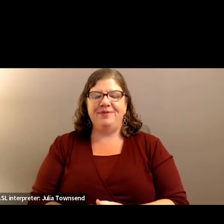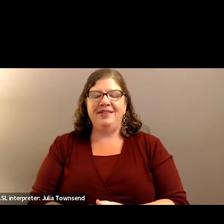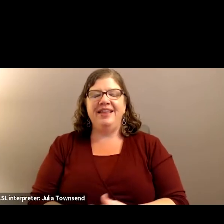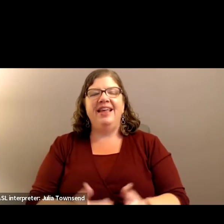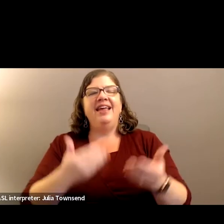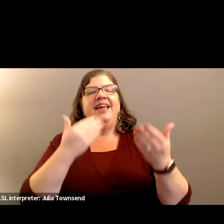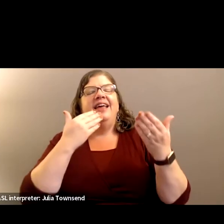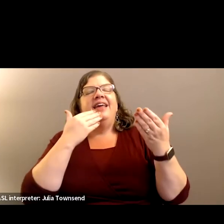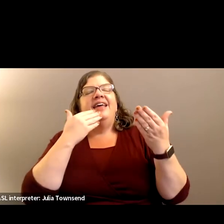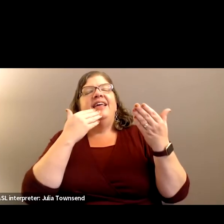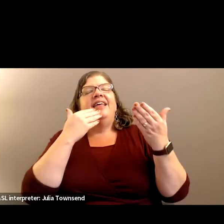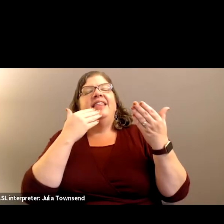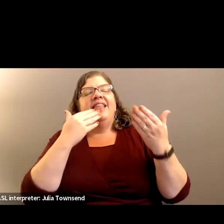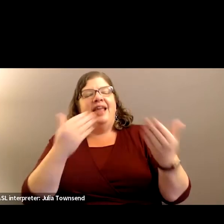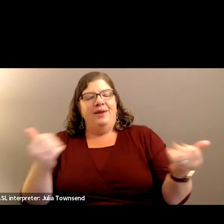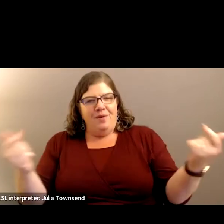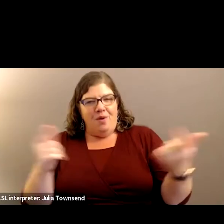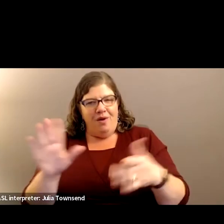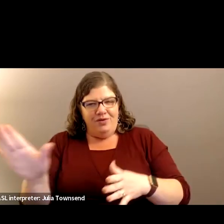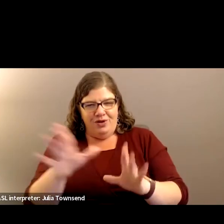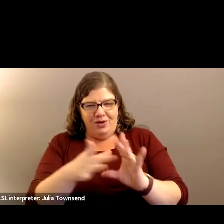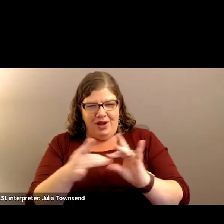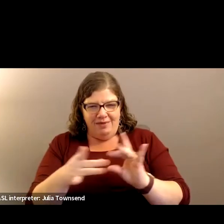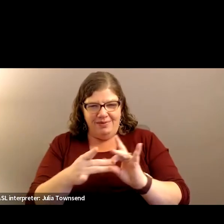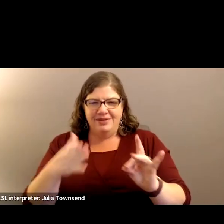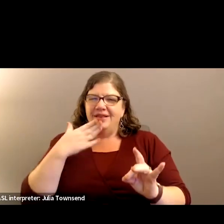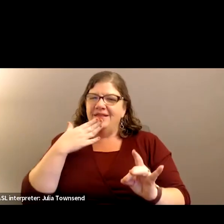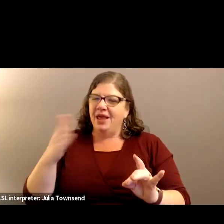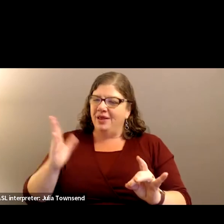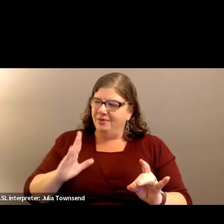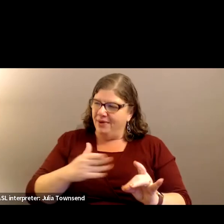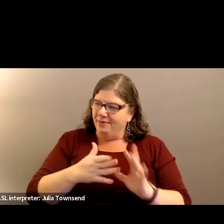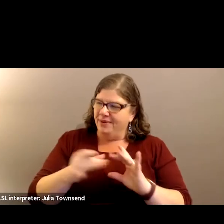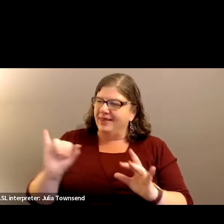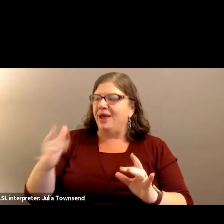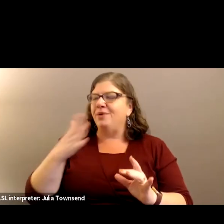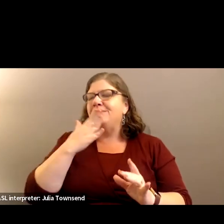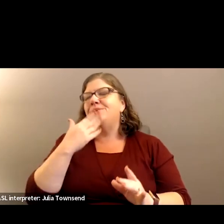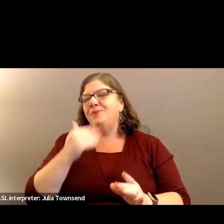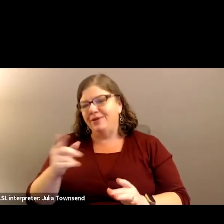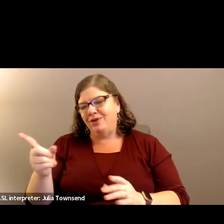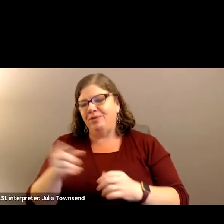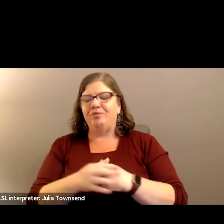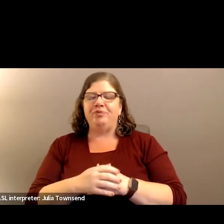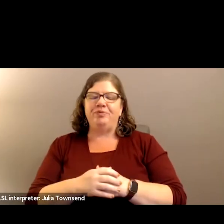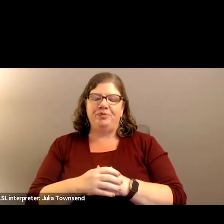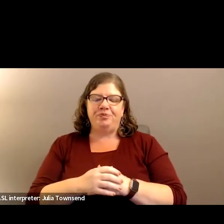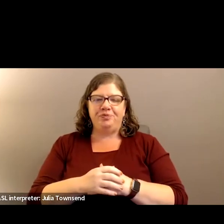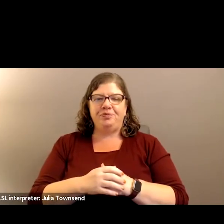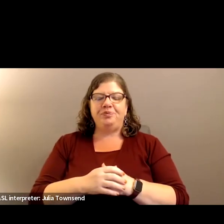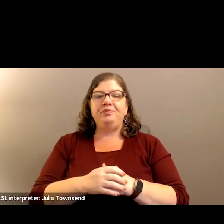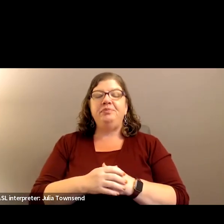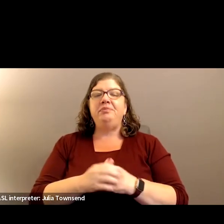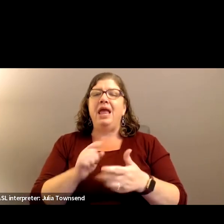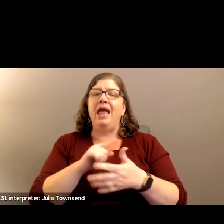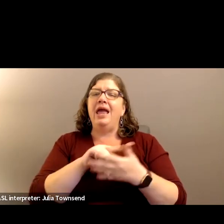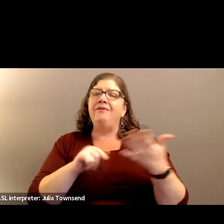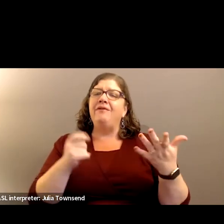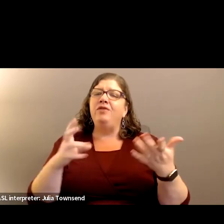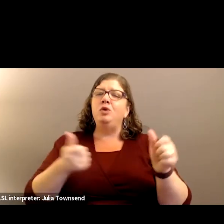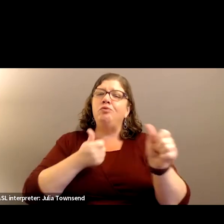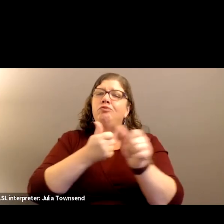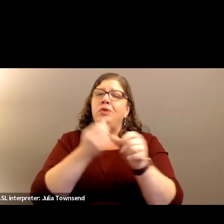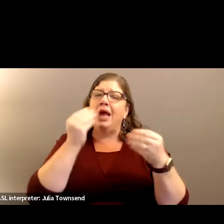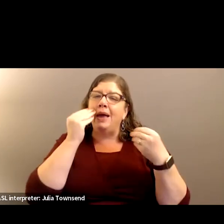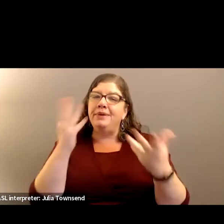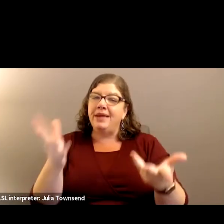Thank you all so much for your comments, and thank you, board member four. That was very sweet of you. I have a few updates to